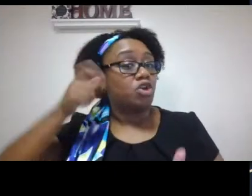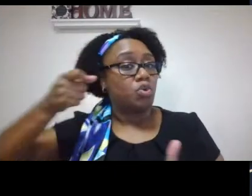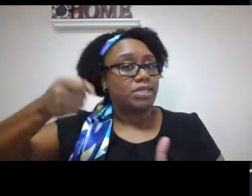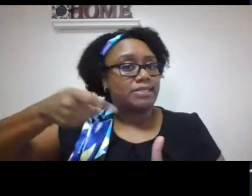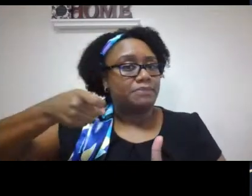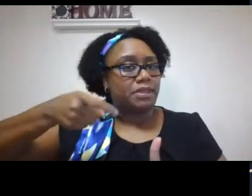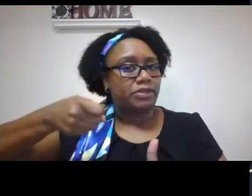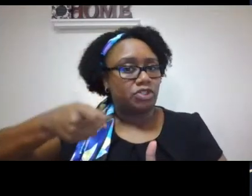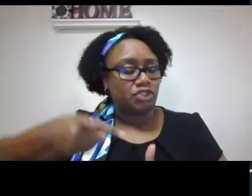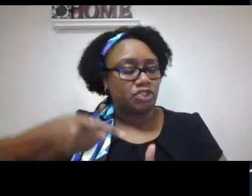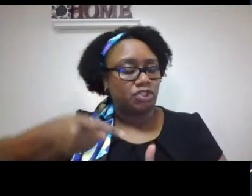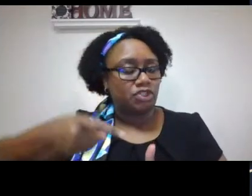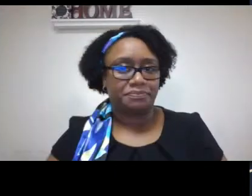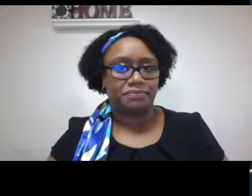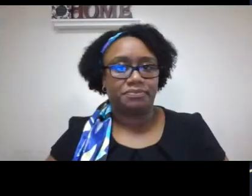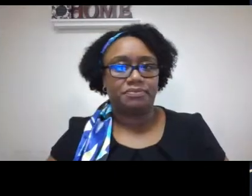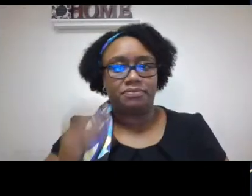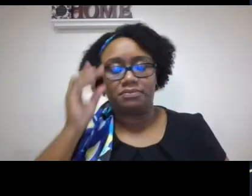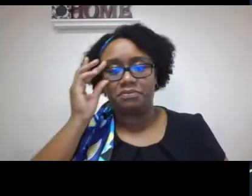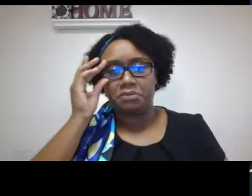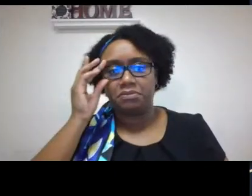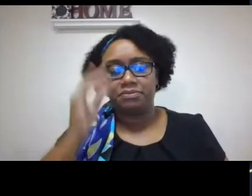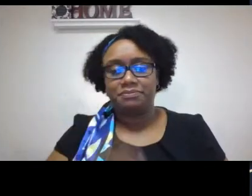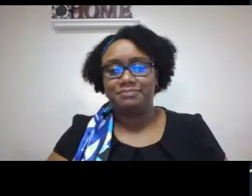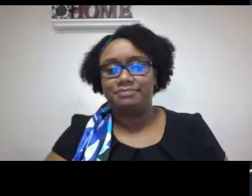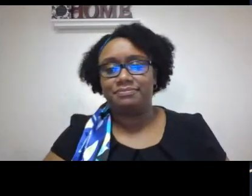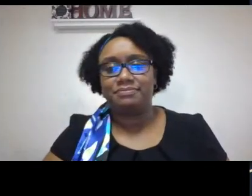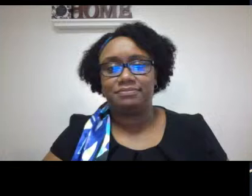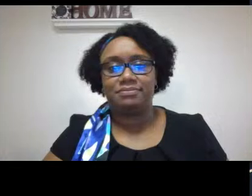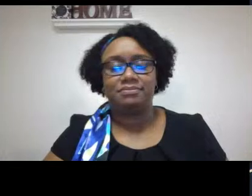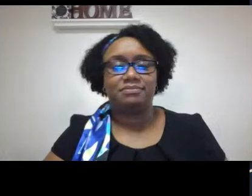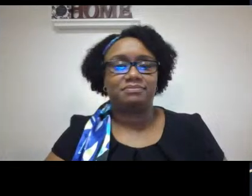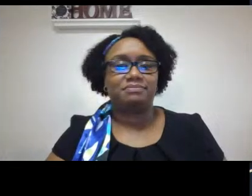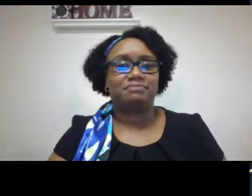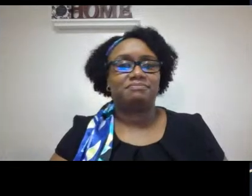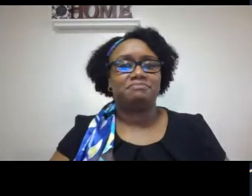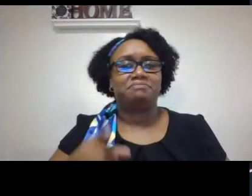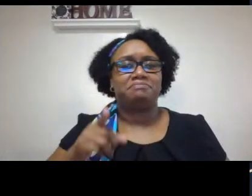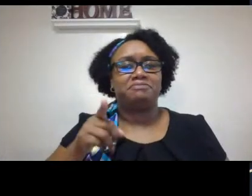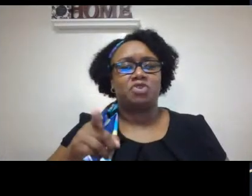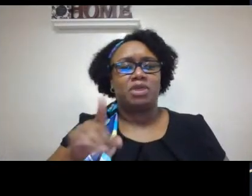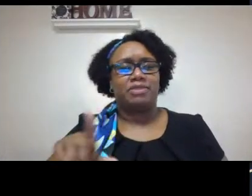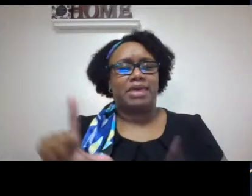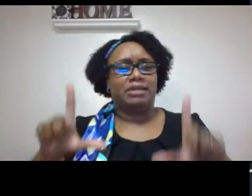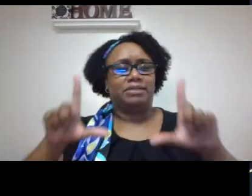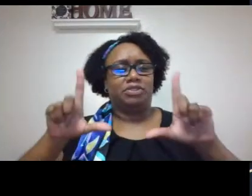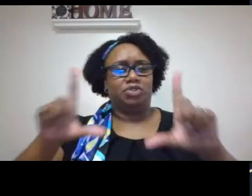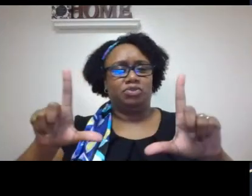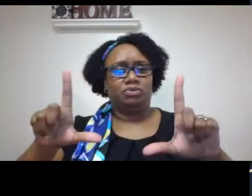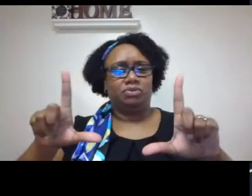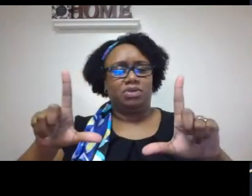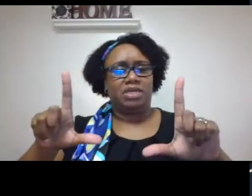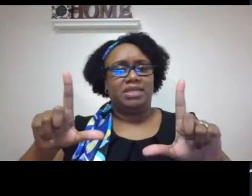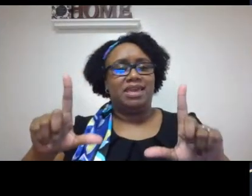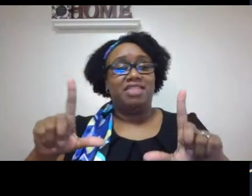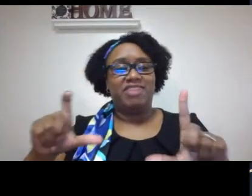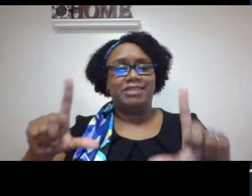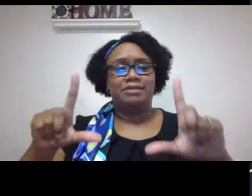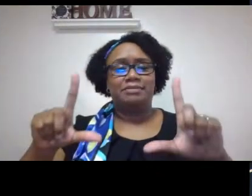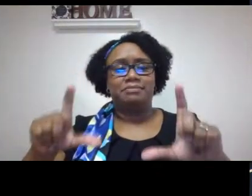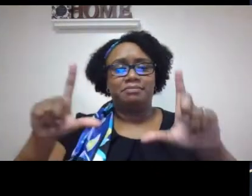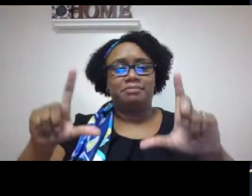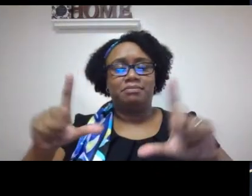So let me ask you, how do audiologists provide information to parents regarding auditory stimulation?